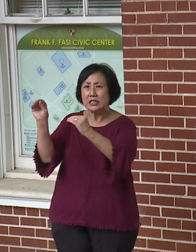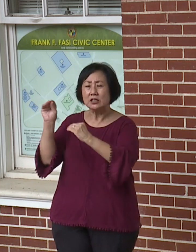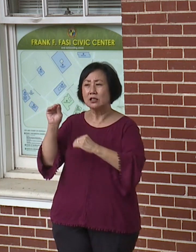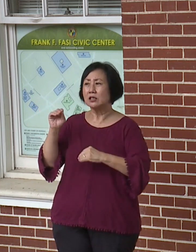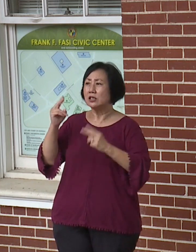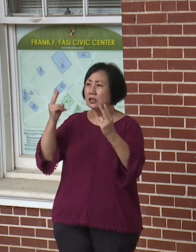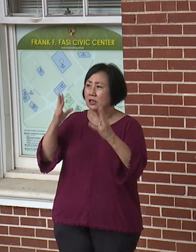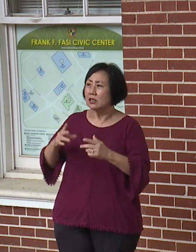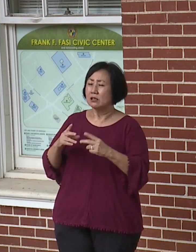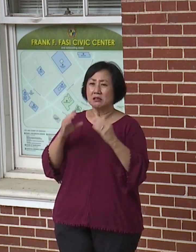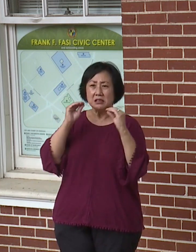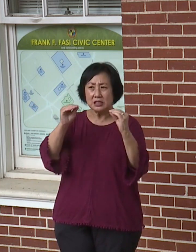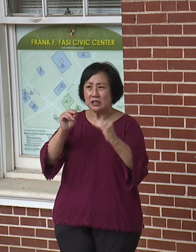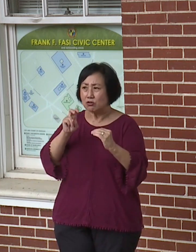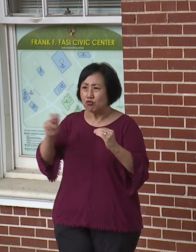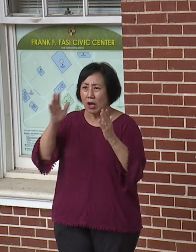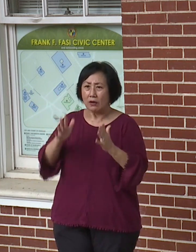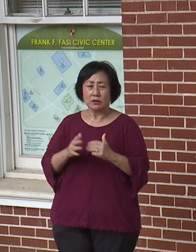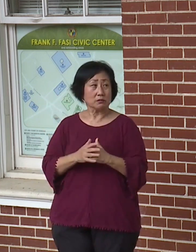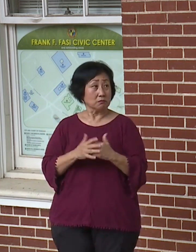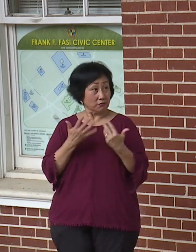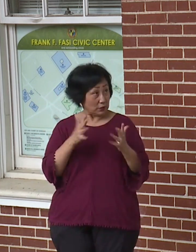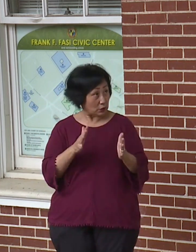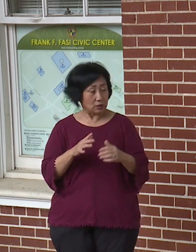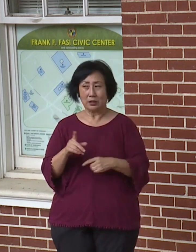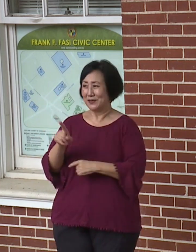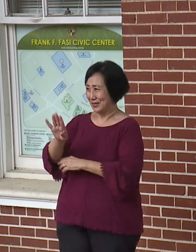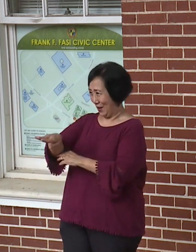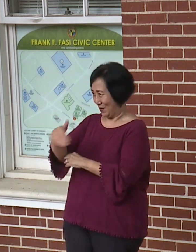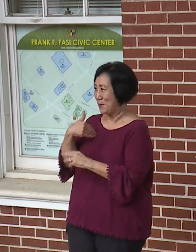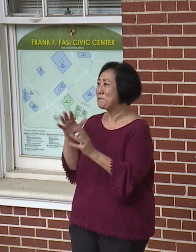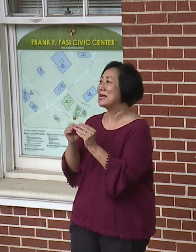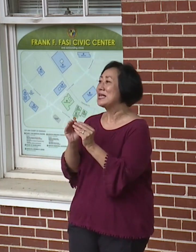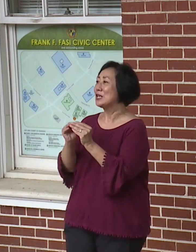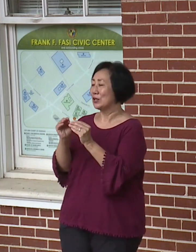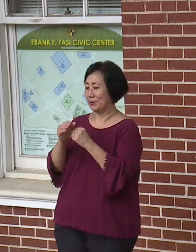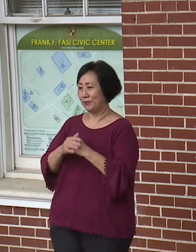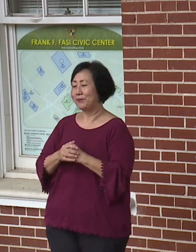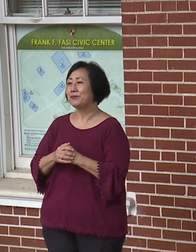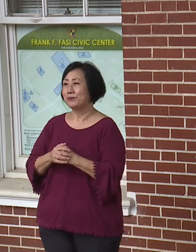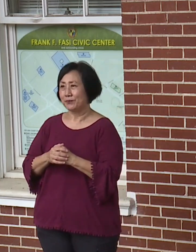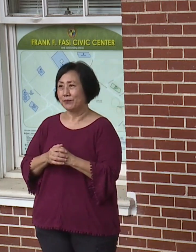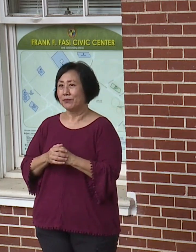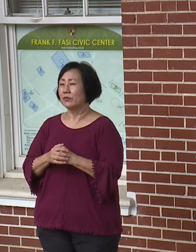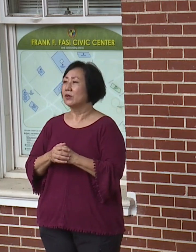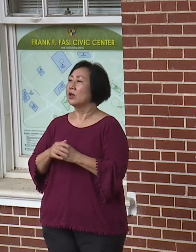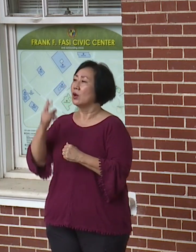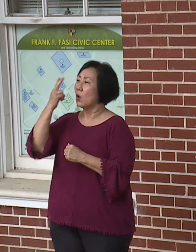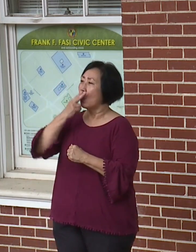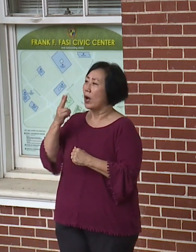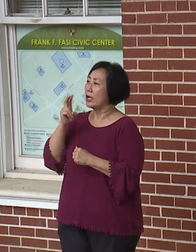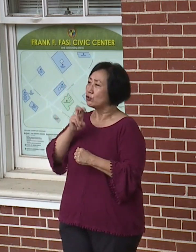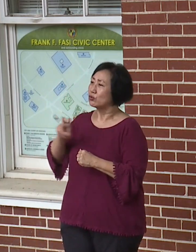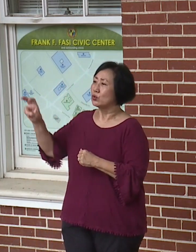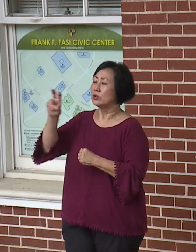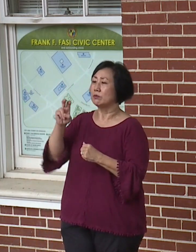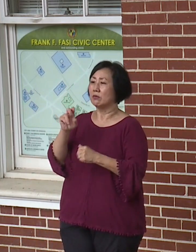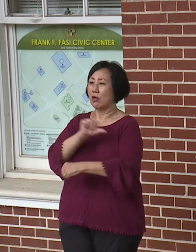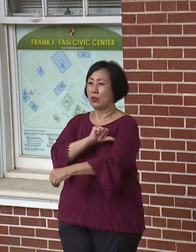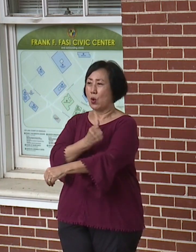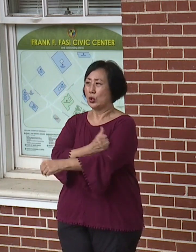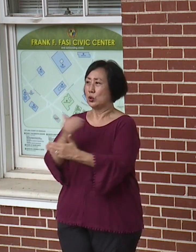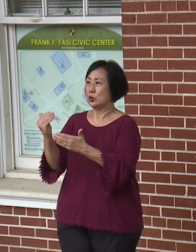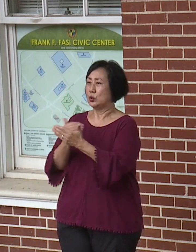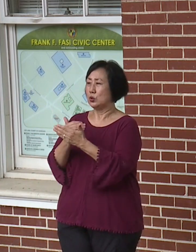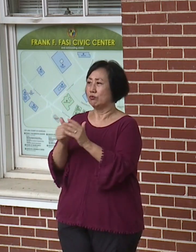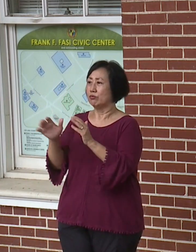visitors. Have you done that? That's happening this afternoon. We're meeting with the Hawaii Tourism Authority and the new executive